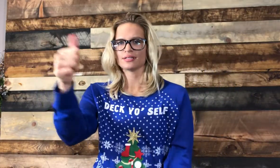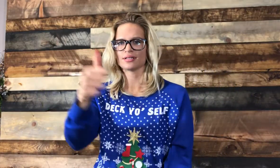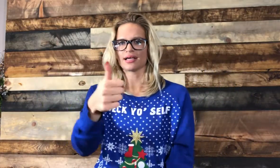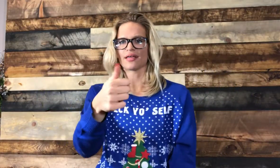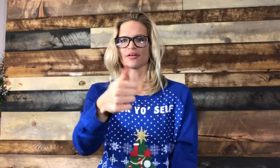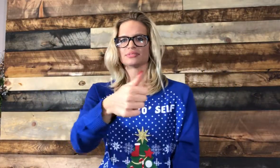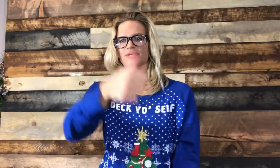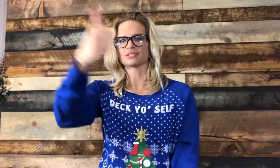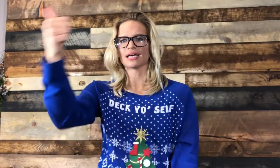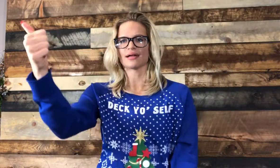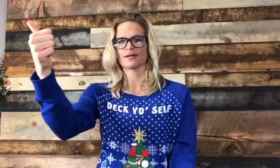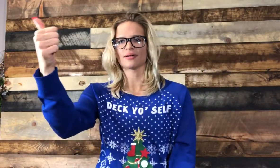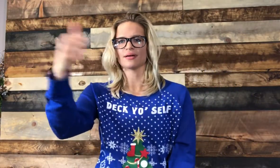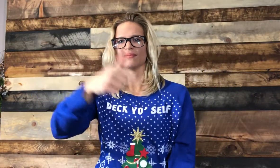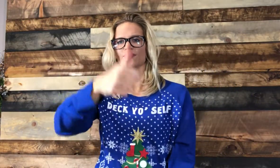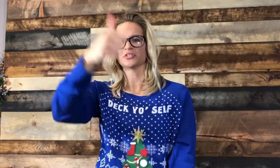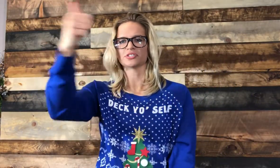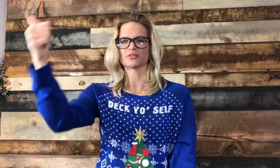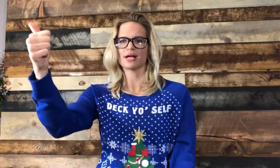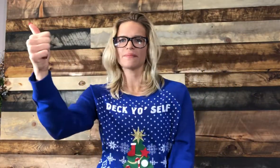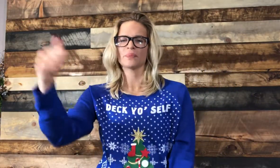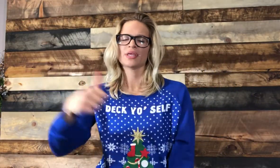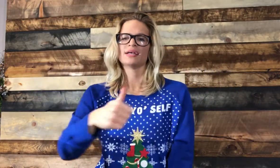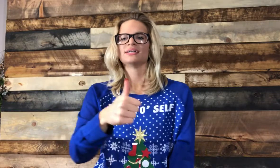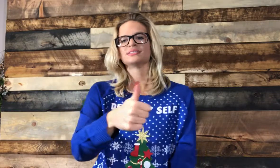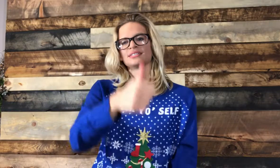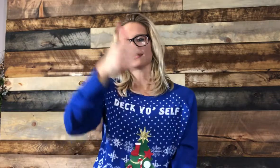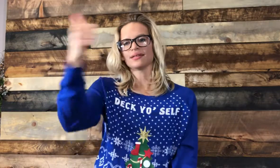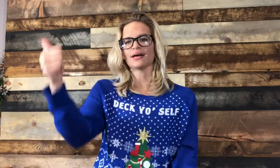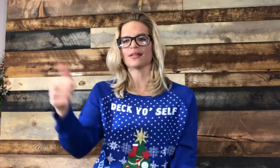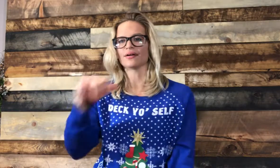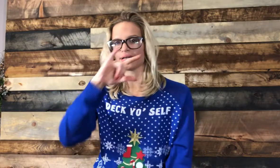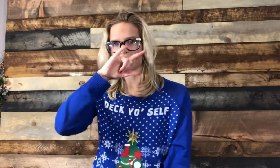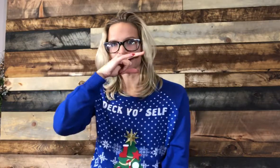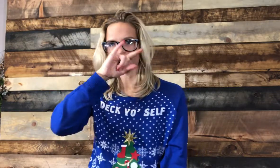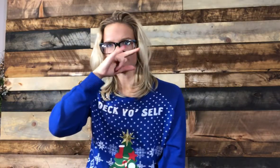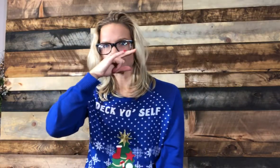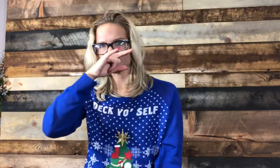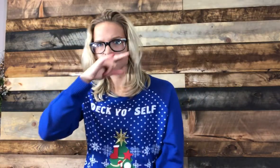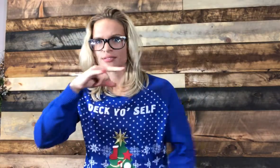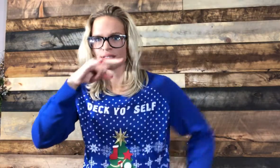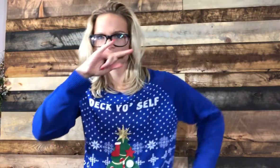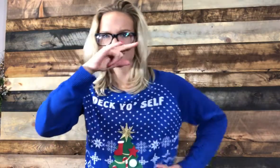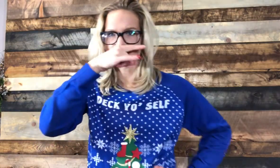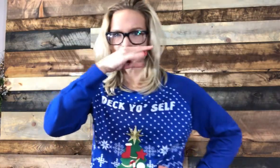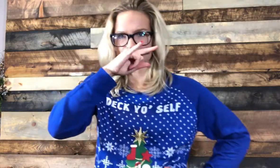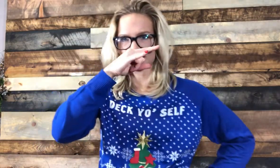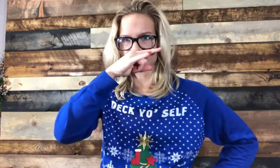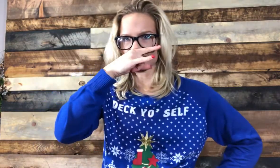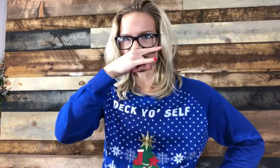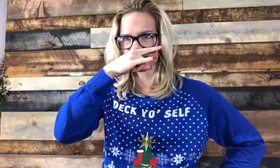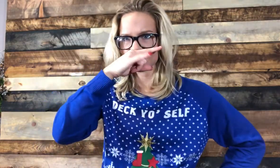Like a thumbs up sign. And move it to the right. Until the other kiddos. So that's just like this.